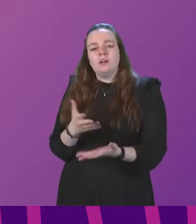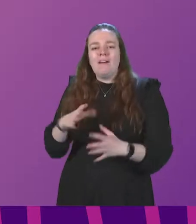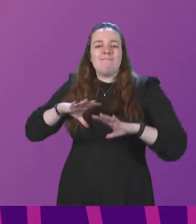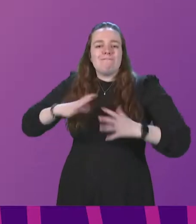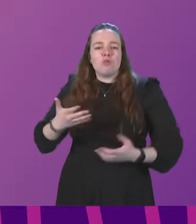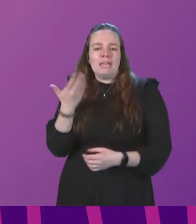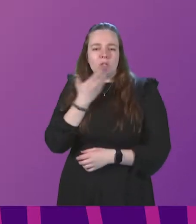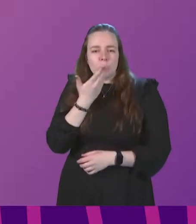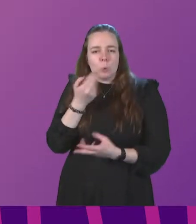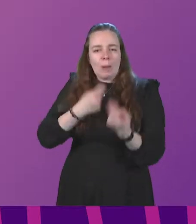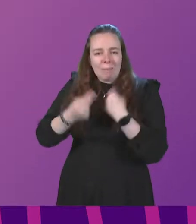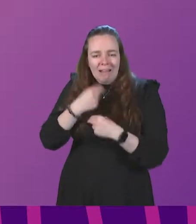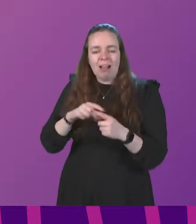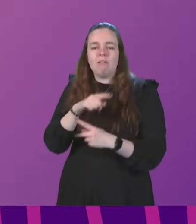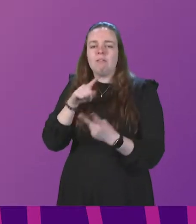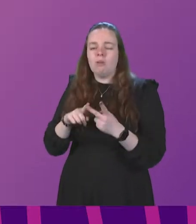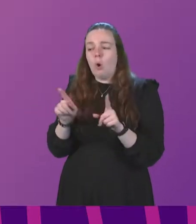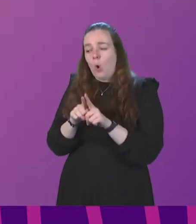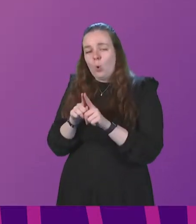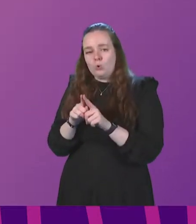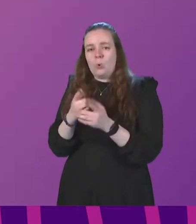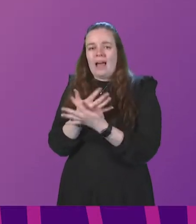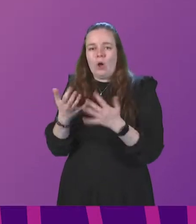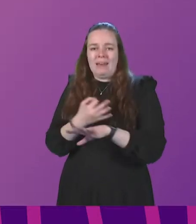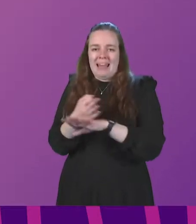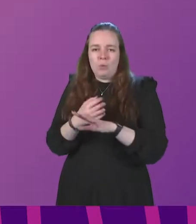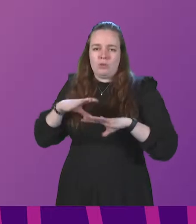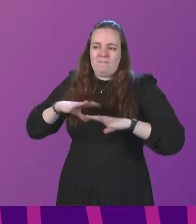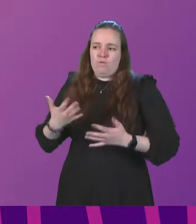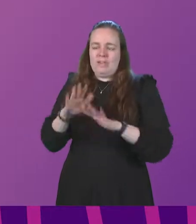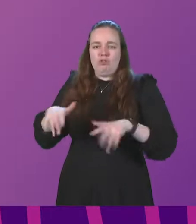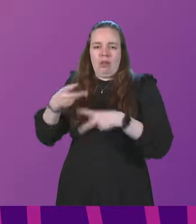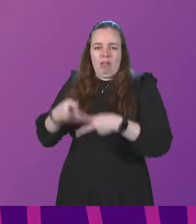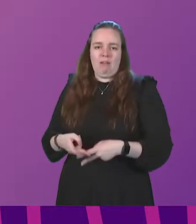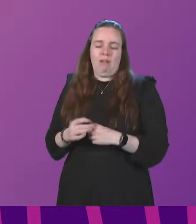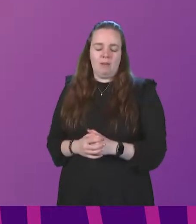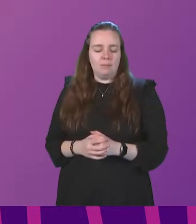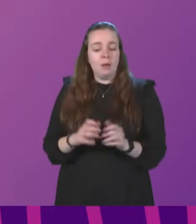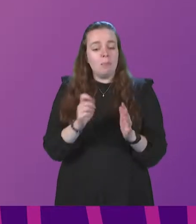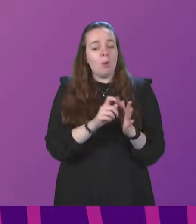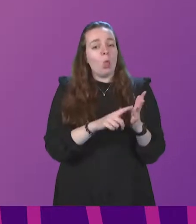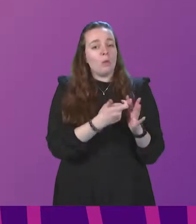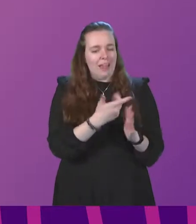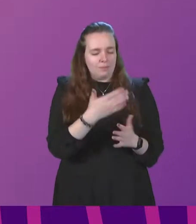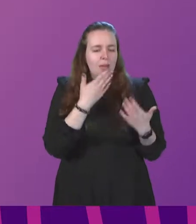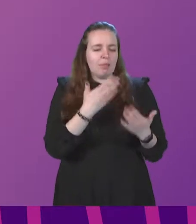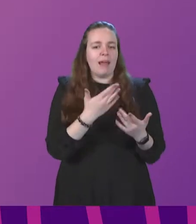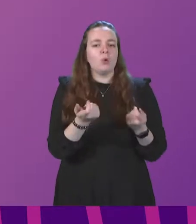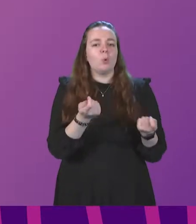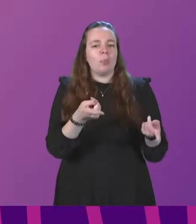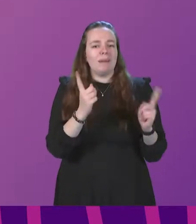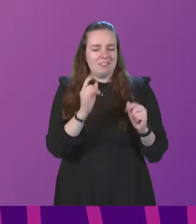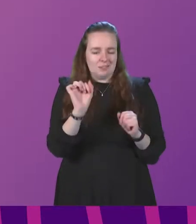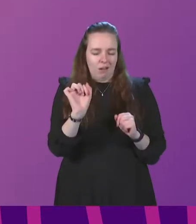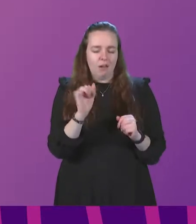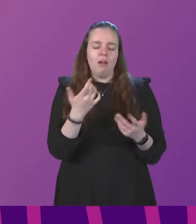and increasing the number of hours of free childcare. Paul O'Cain. Hi, thank the Minister for that answer. The